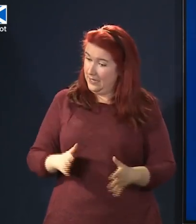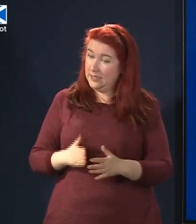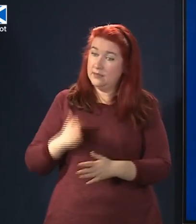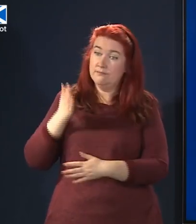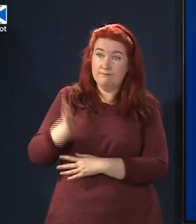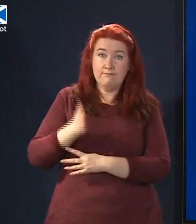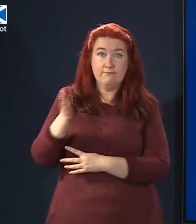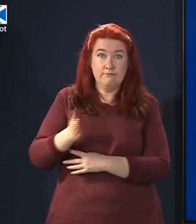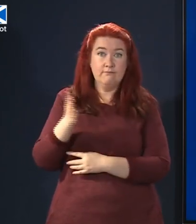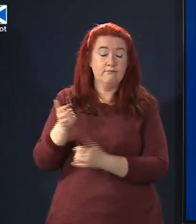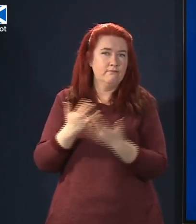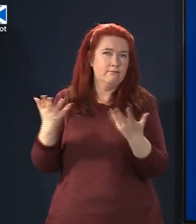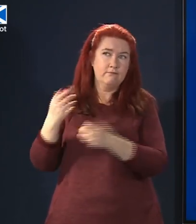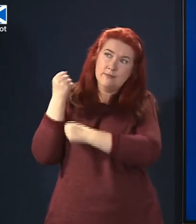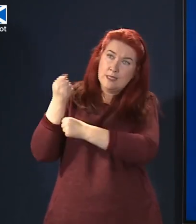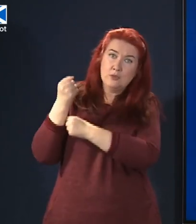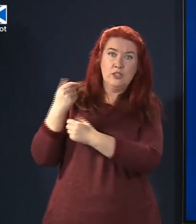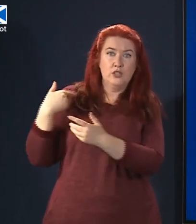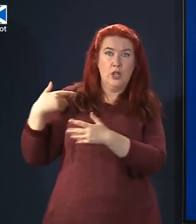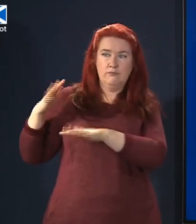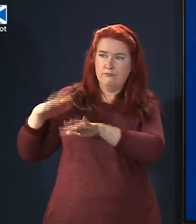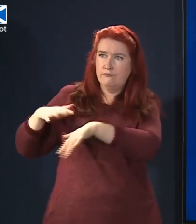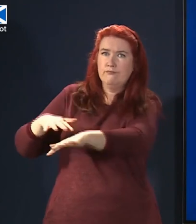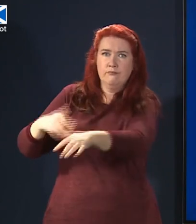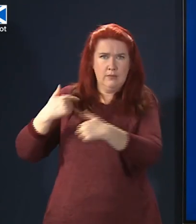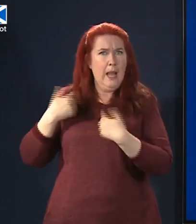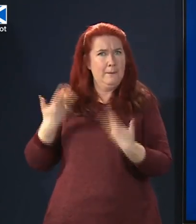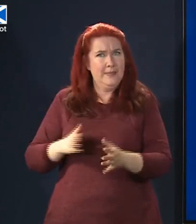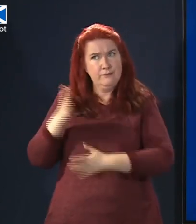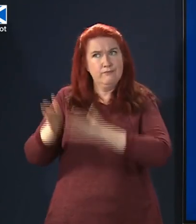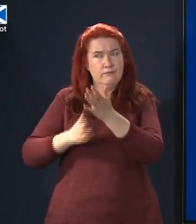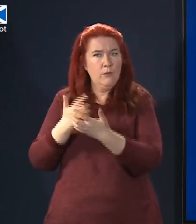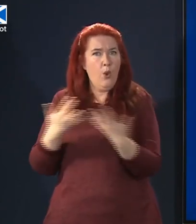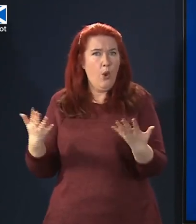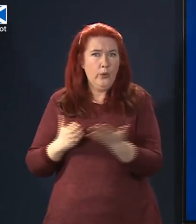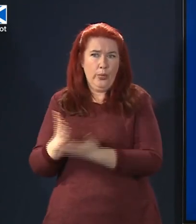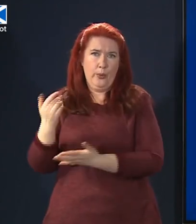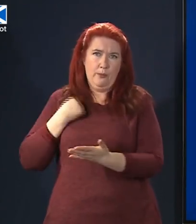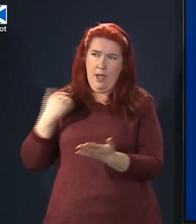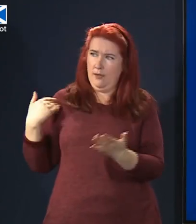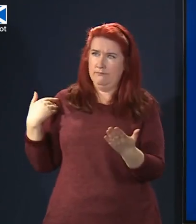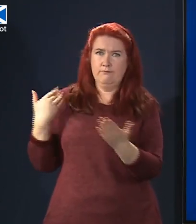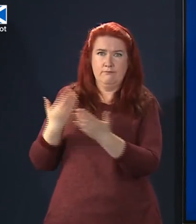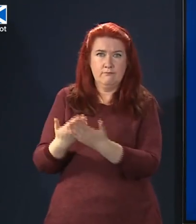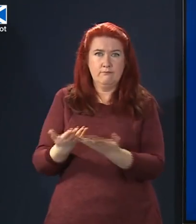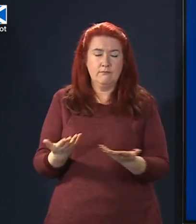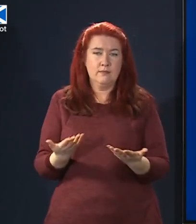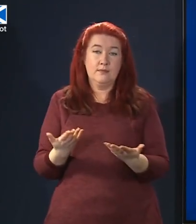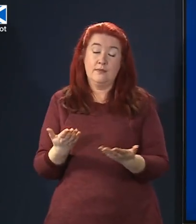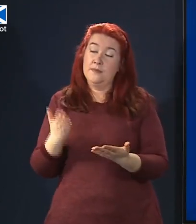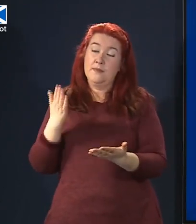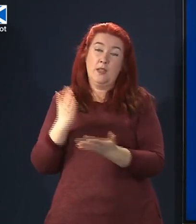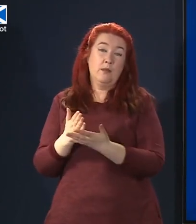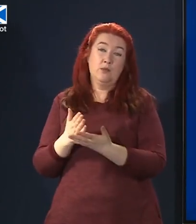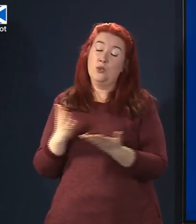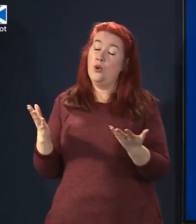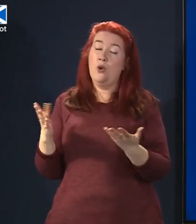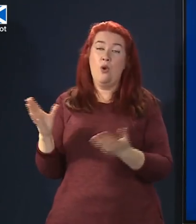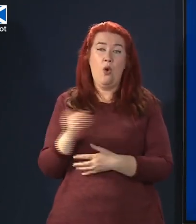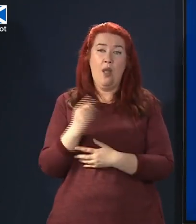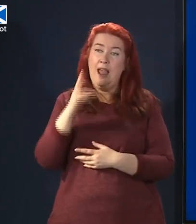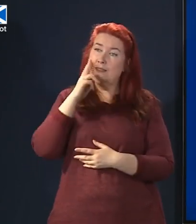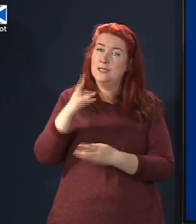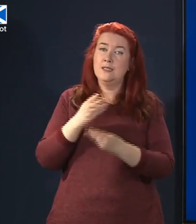demonstrations over my many years in politics now and probably on all of them I've seen